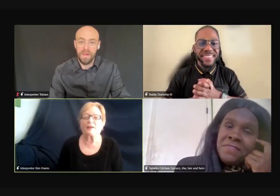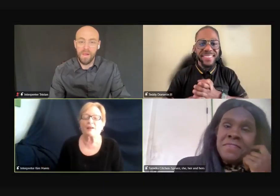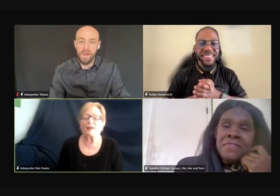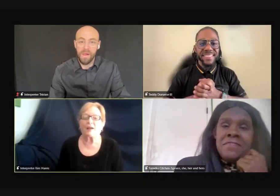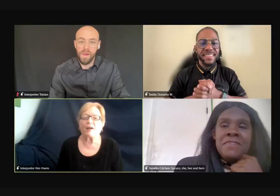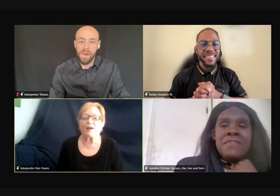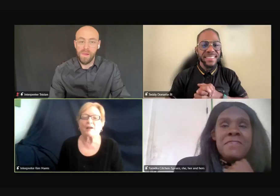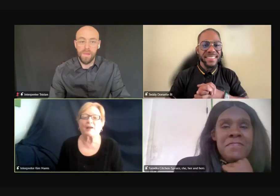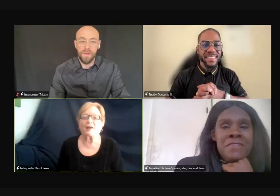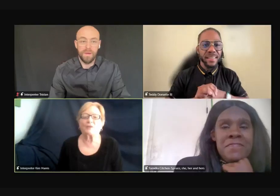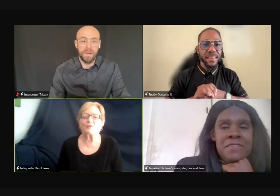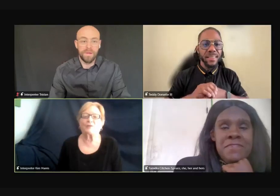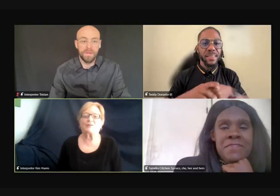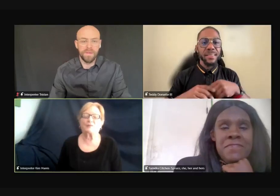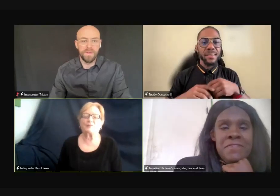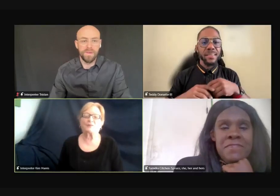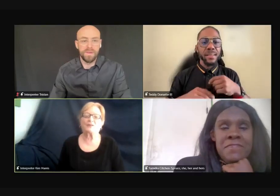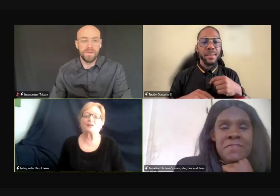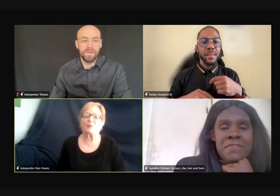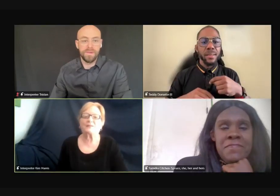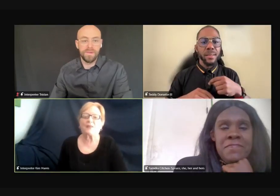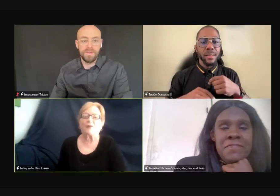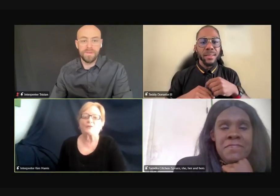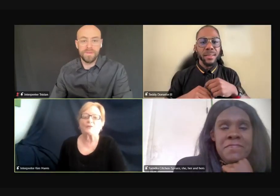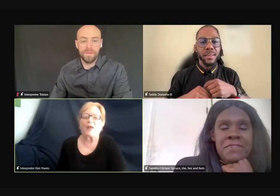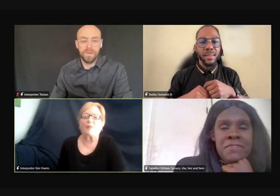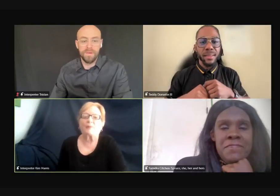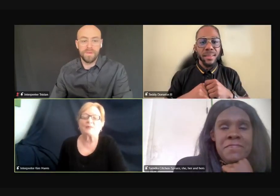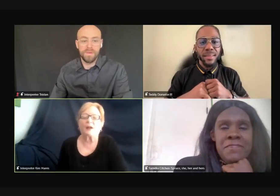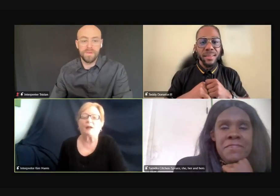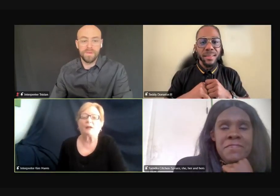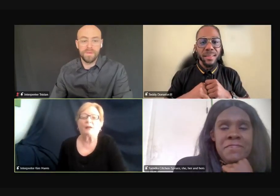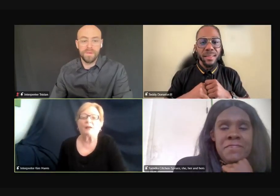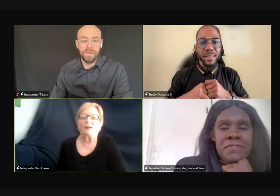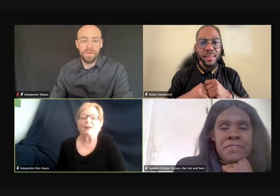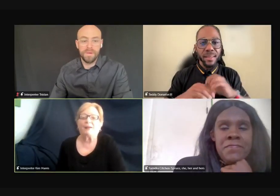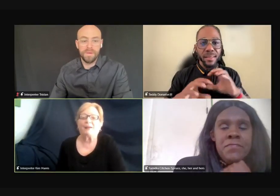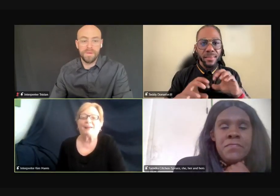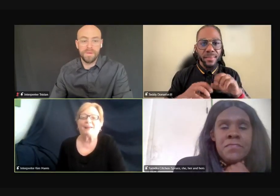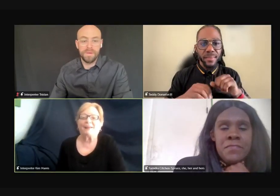I, I don't particularly myself do that, but, uh,